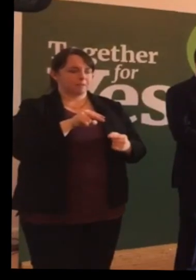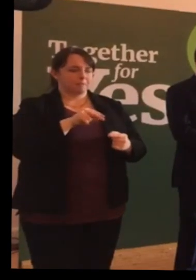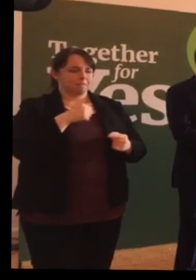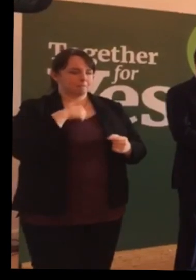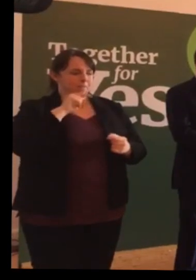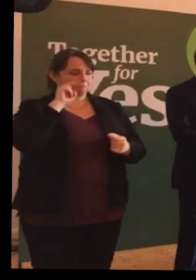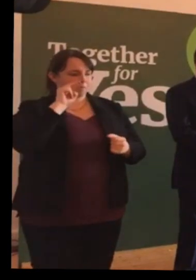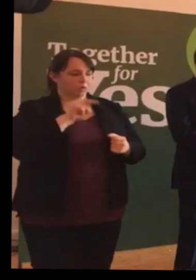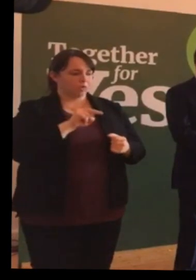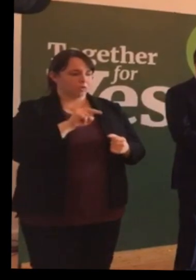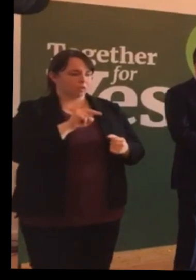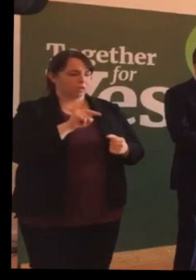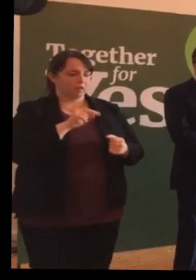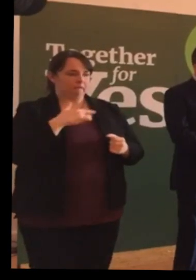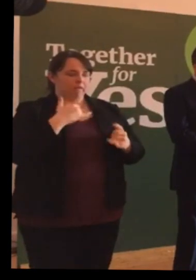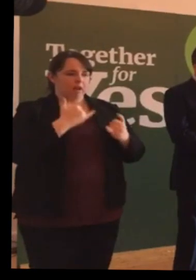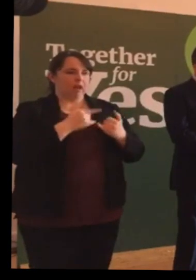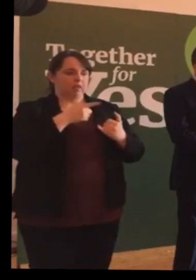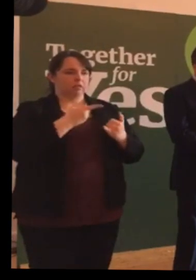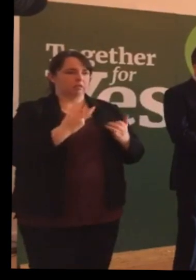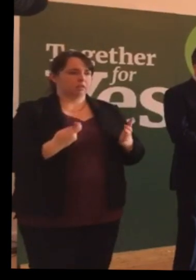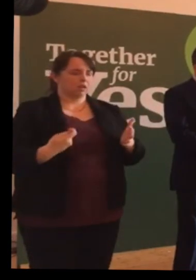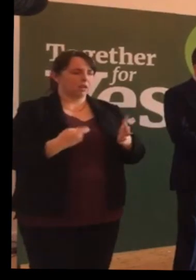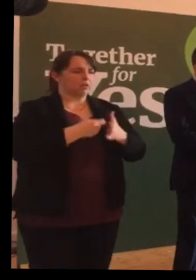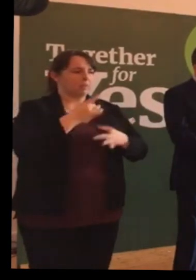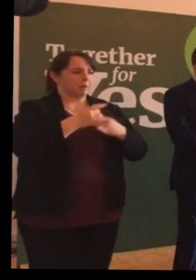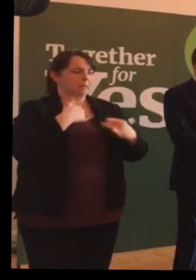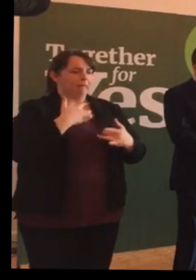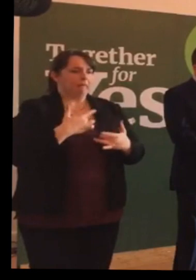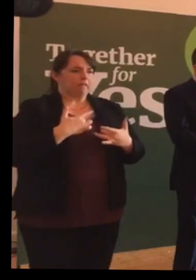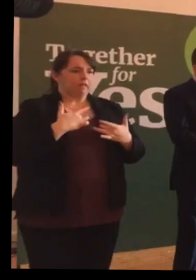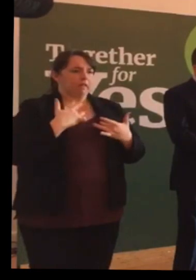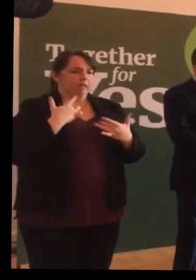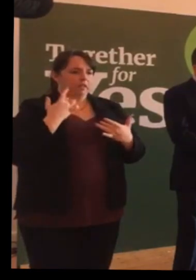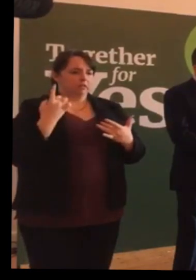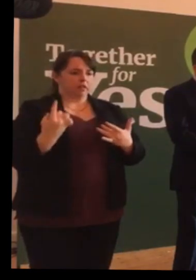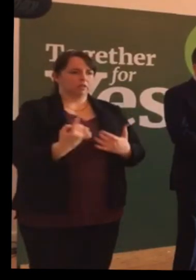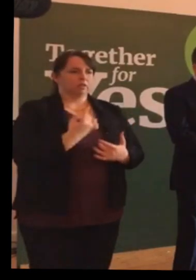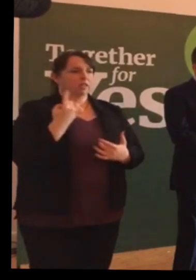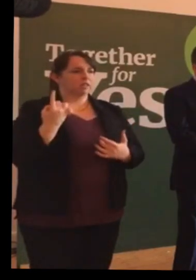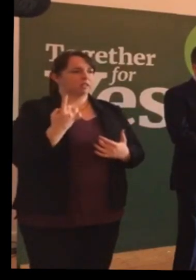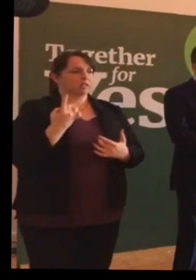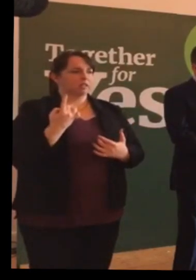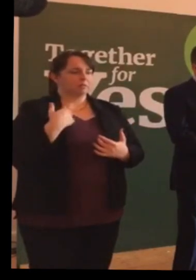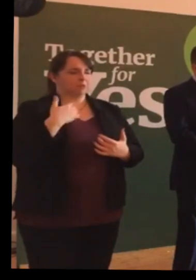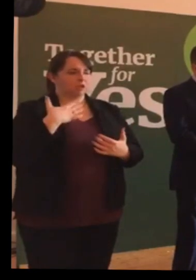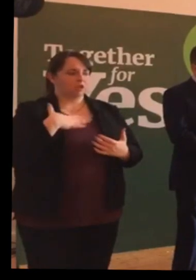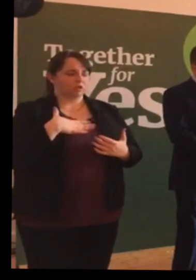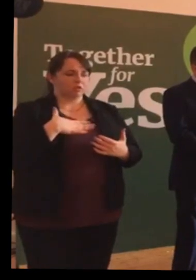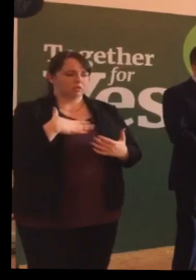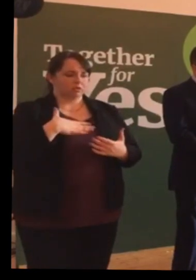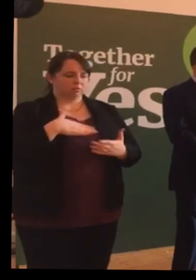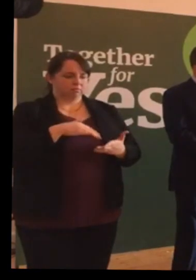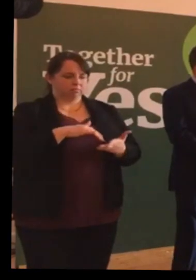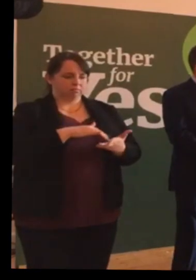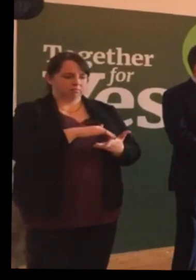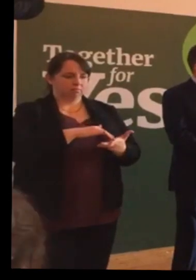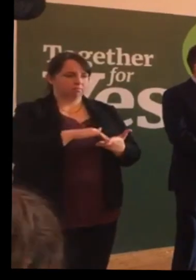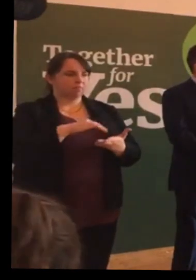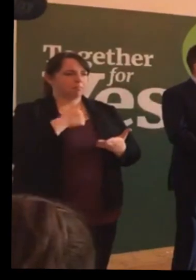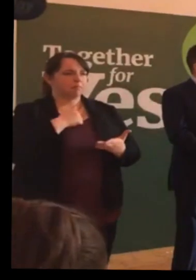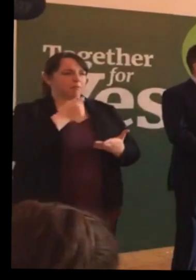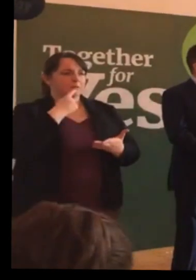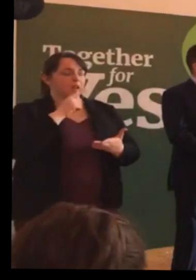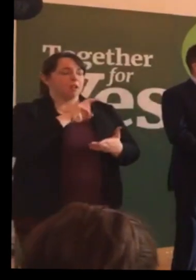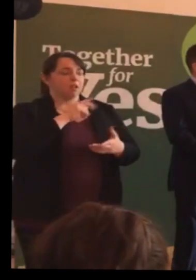the isolation that I felt. I pushed them around with a spoon, not because there was any doubt